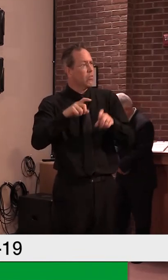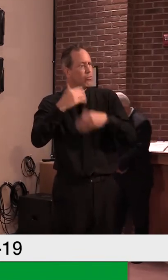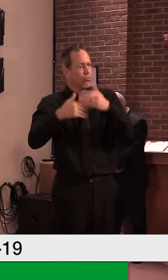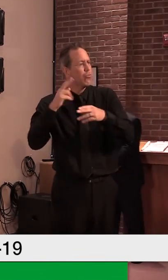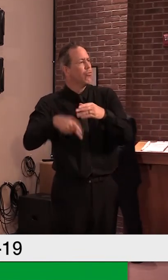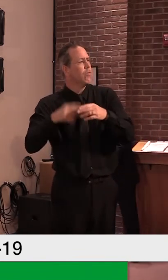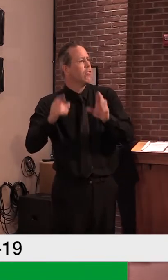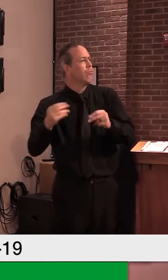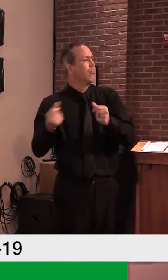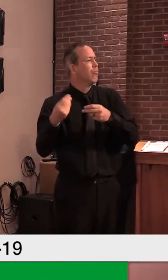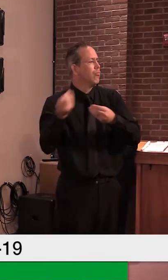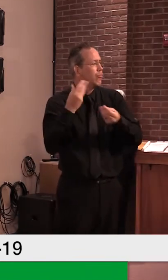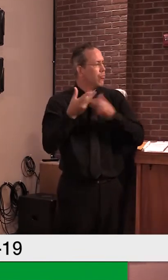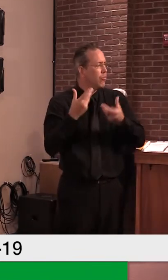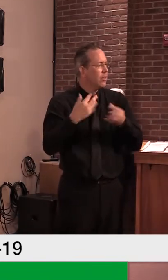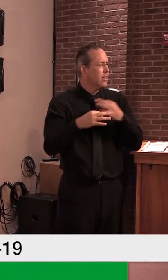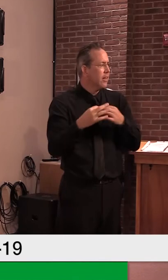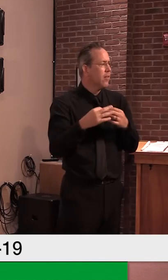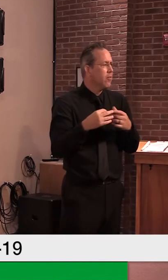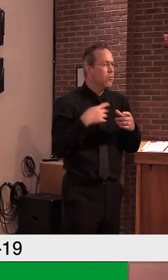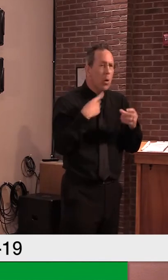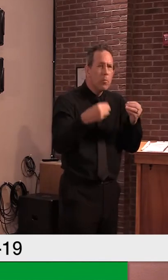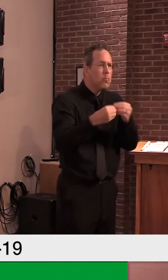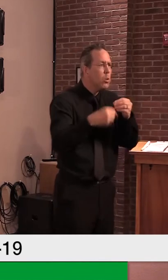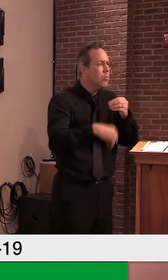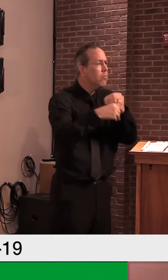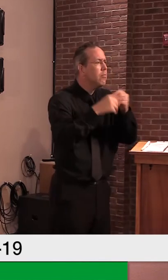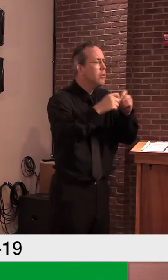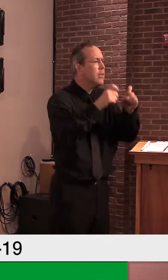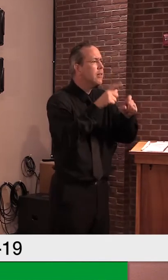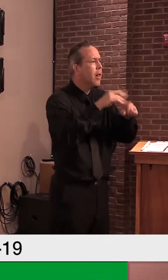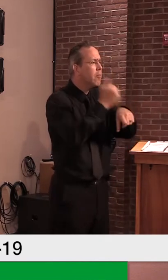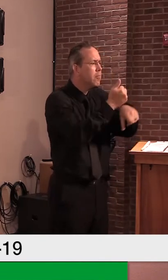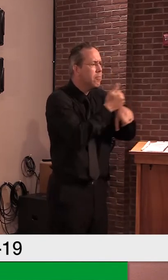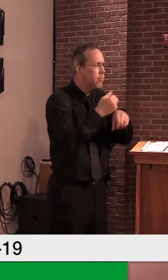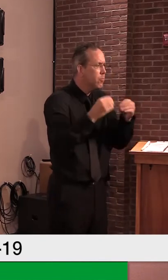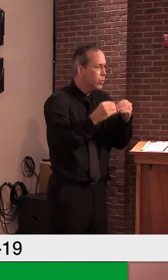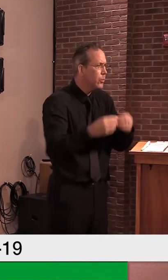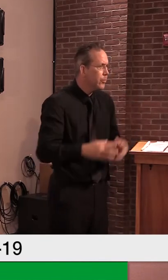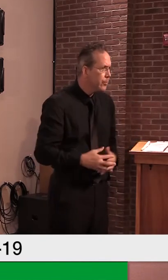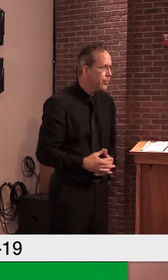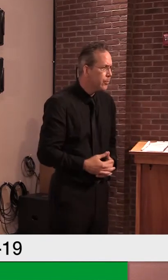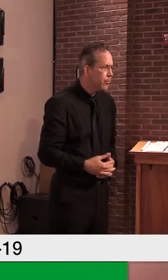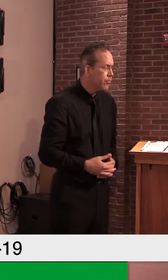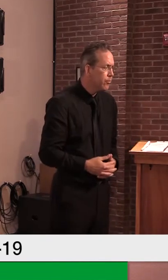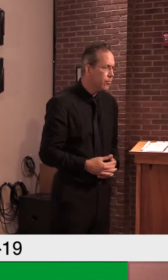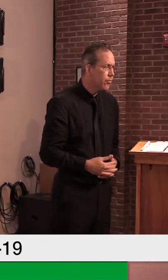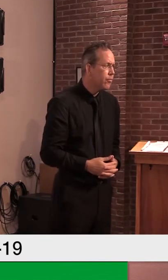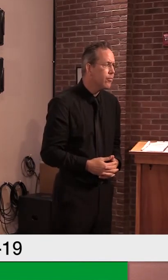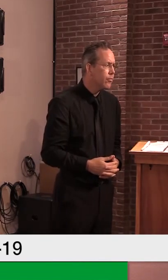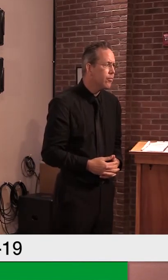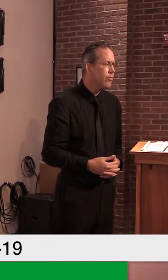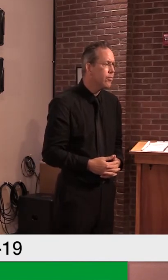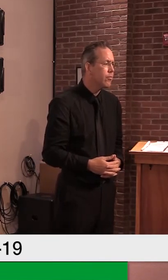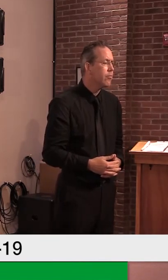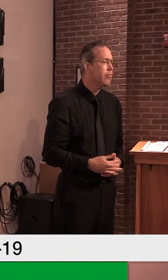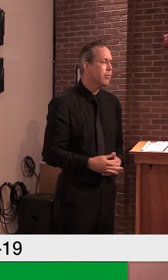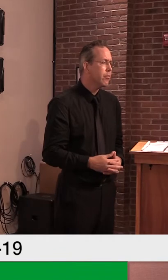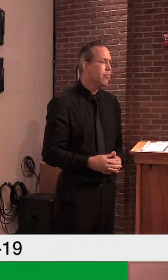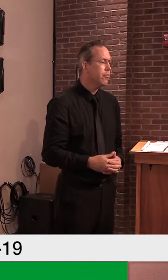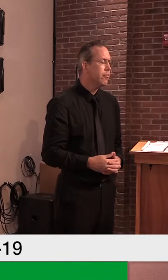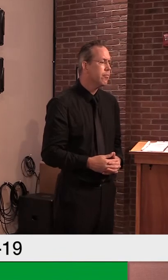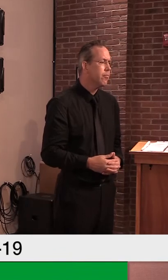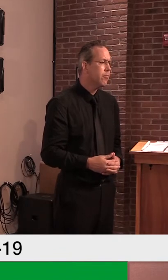that are turning things around quicker than others. And in the midst of all of that, we are still using, as the